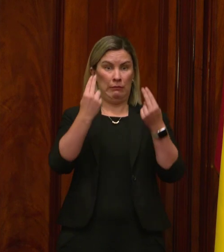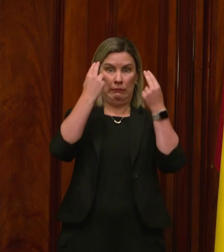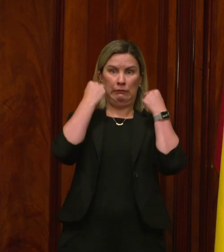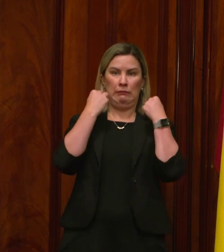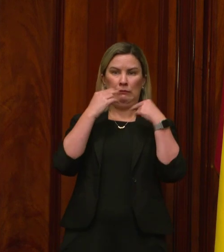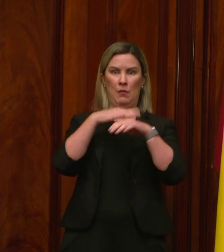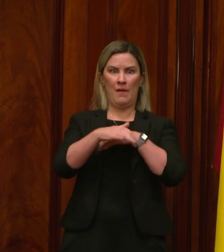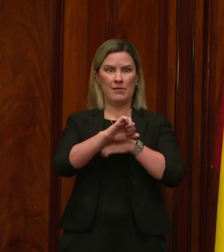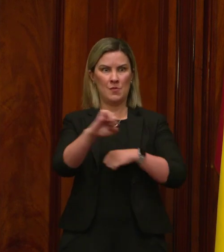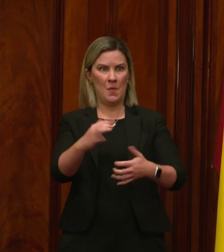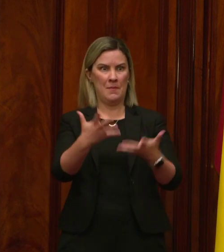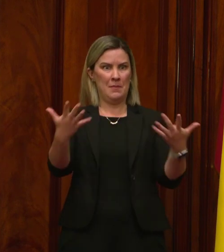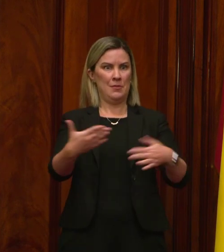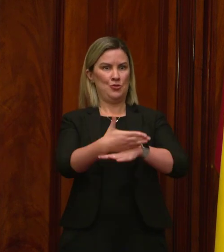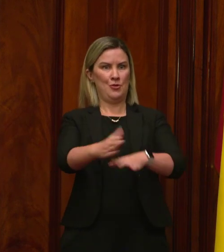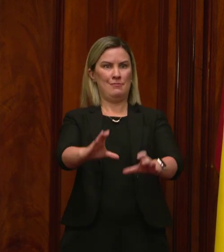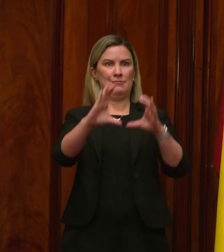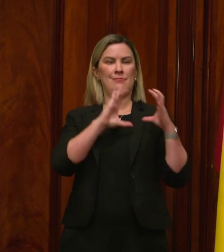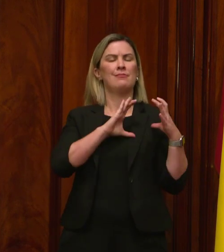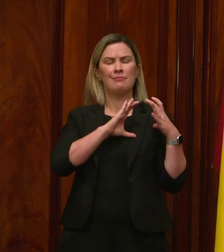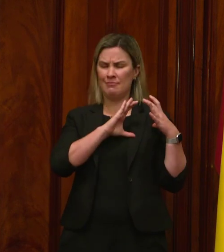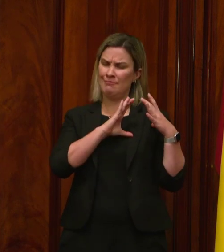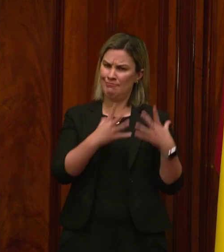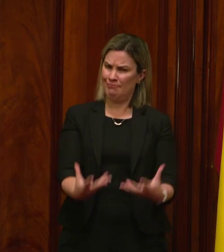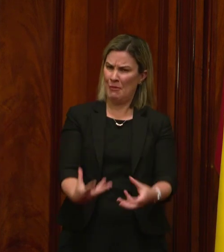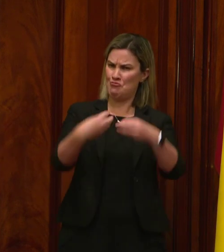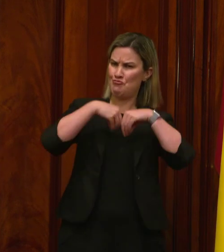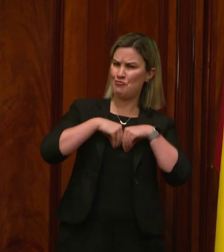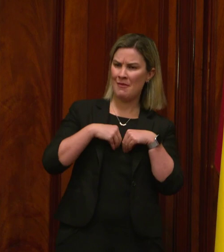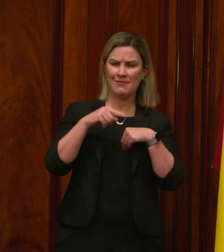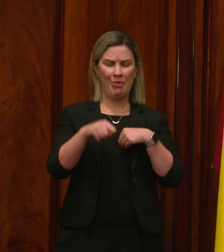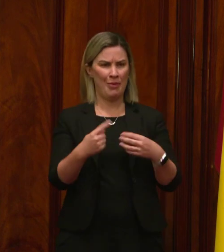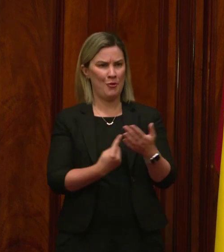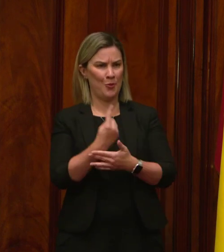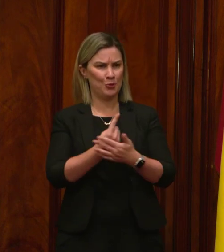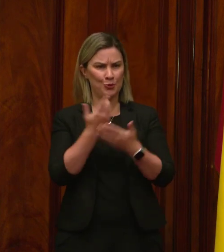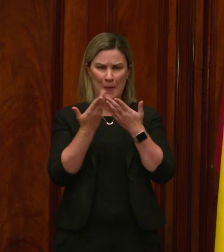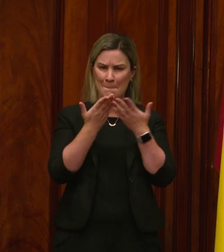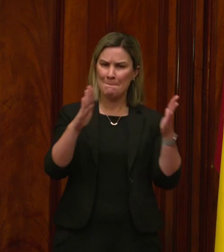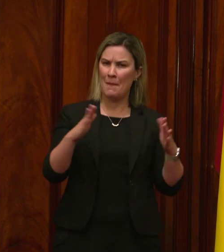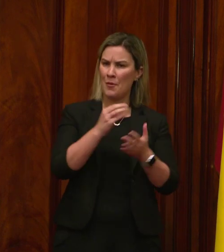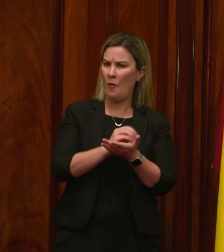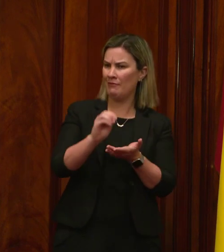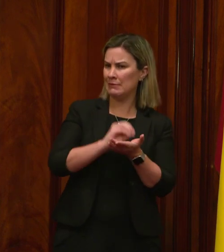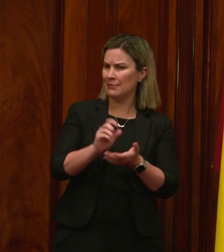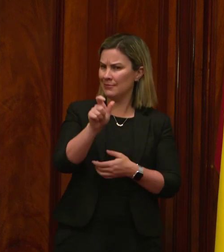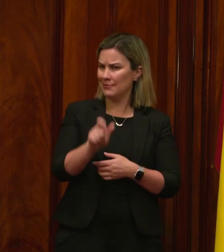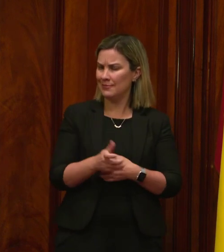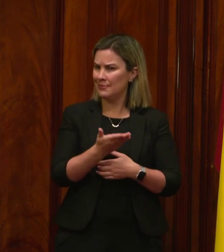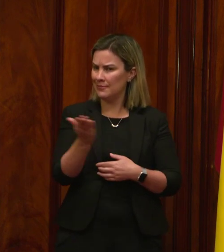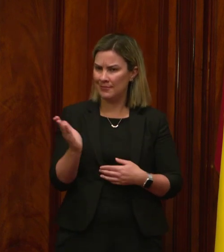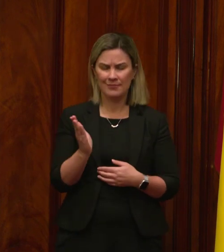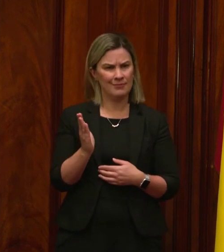roles. Embrace the opportunity of public office. Commit yourself wholeheartedly to the task ahead.